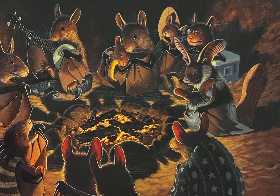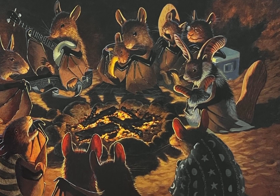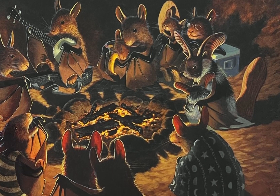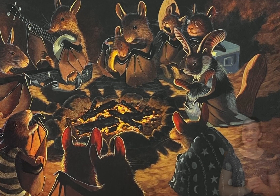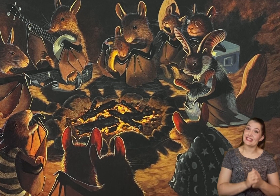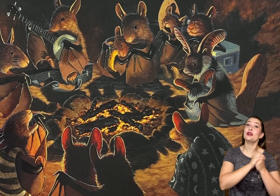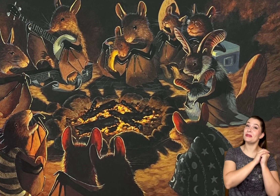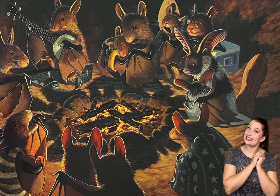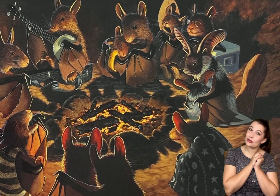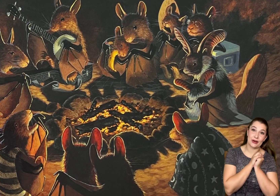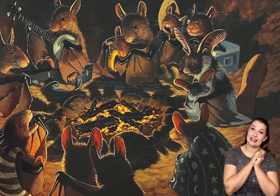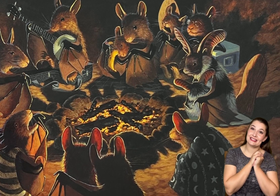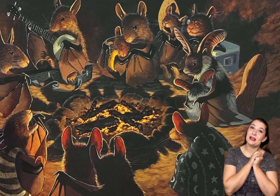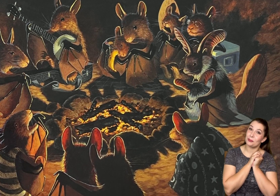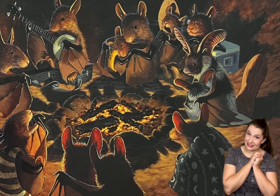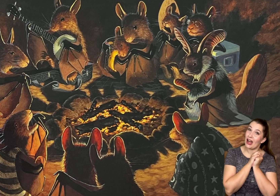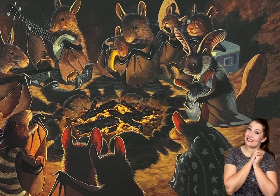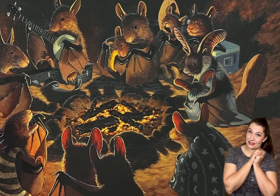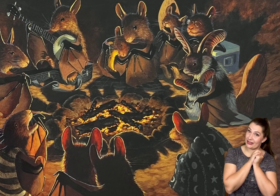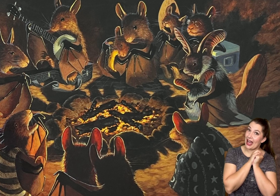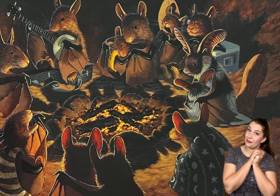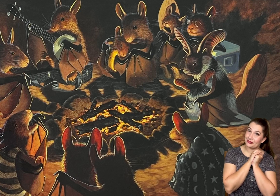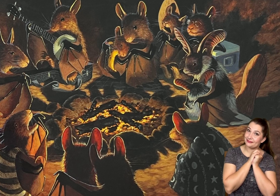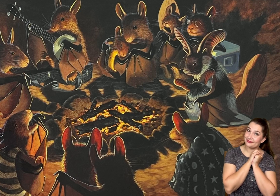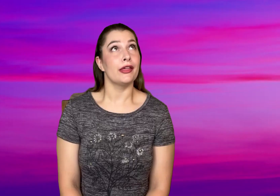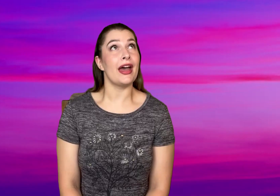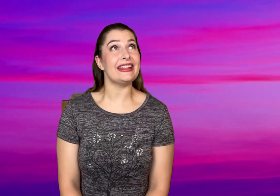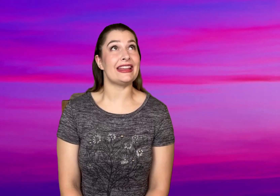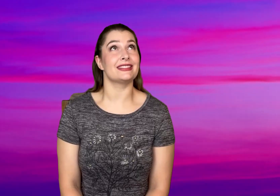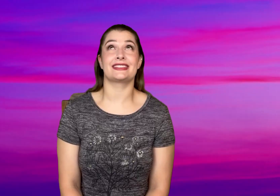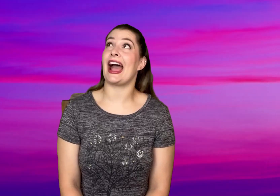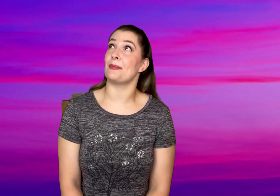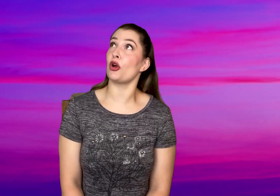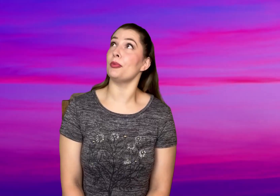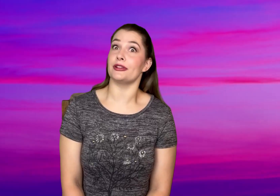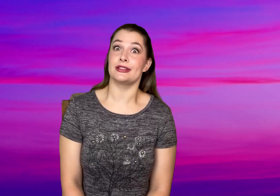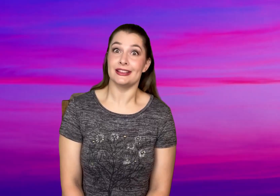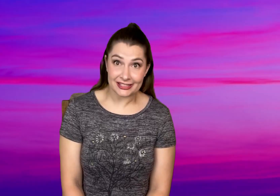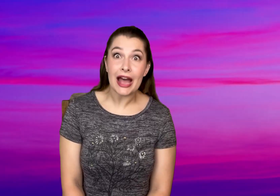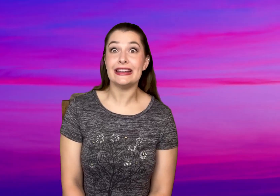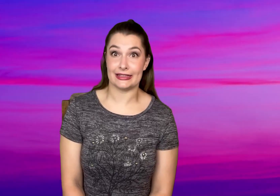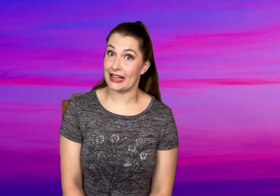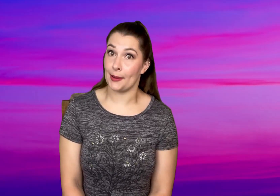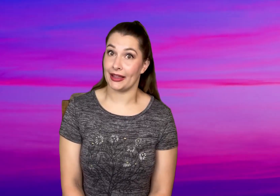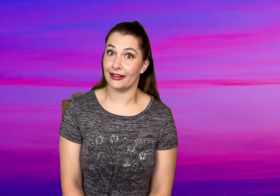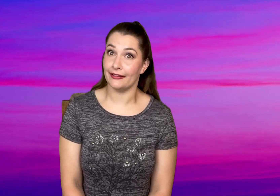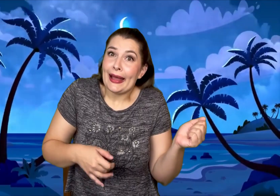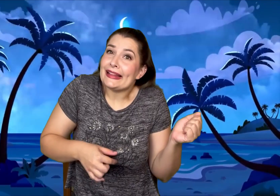lap, determined to rest, but not a mat! Then east sky purples! Sun is coming! A